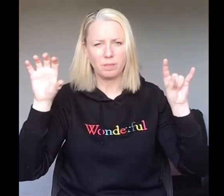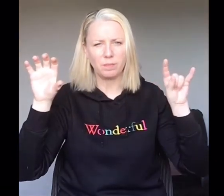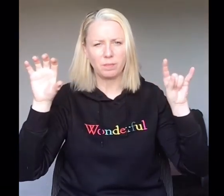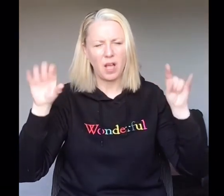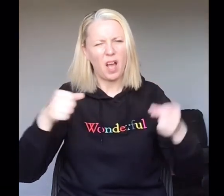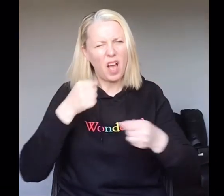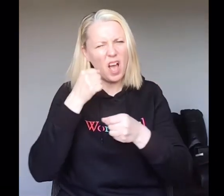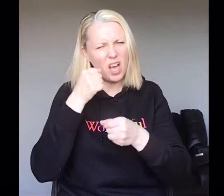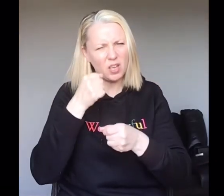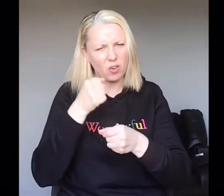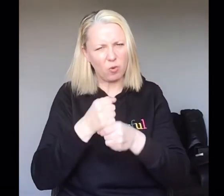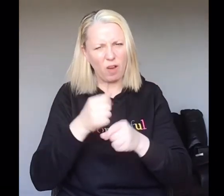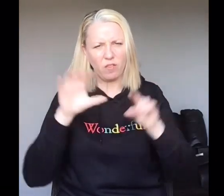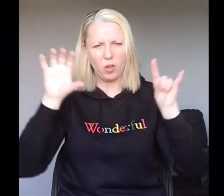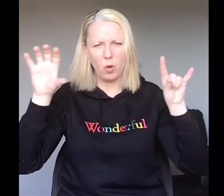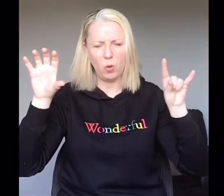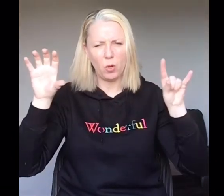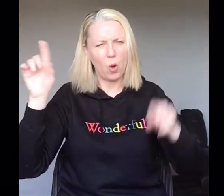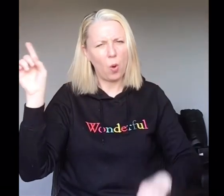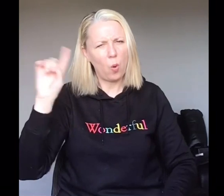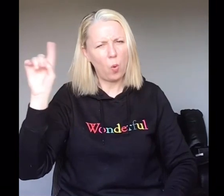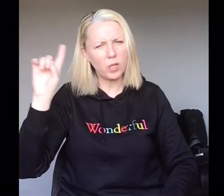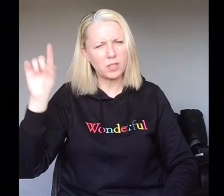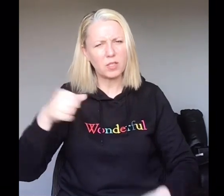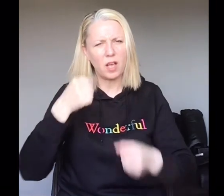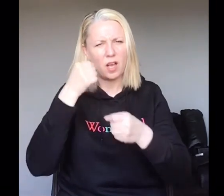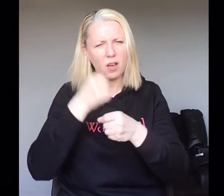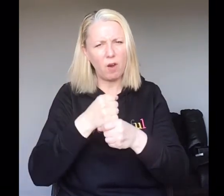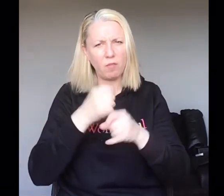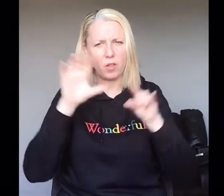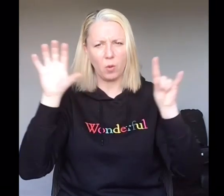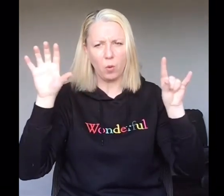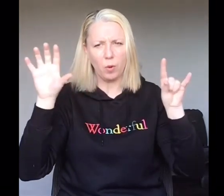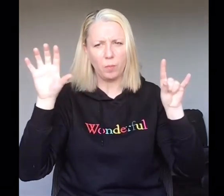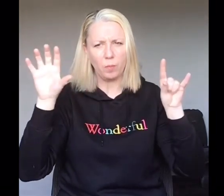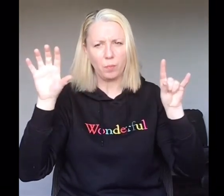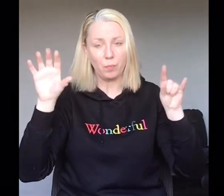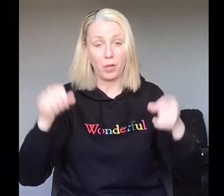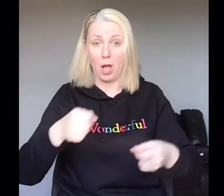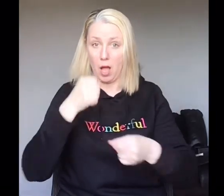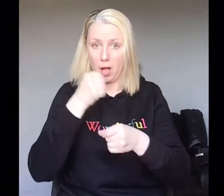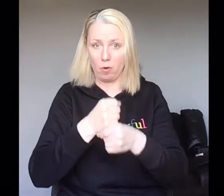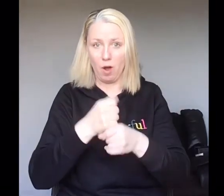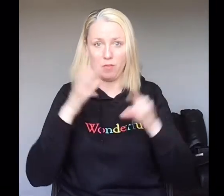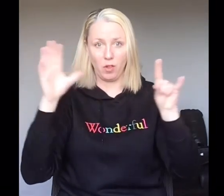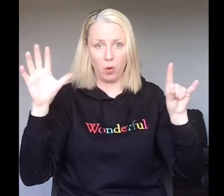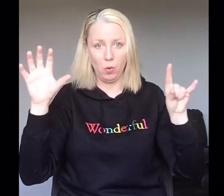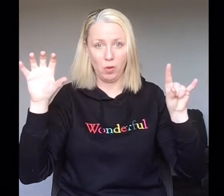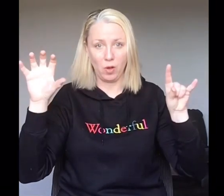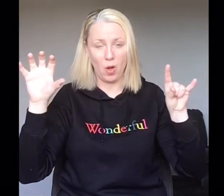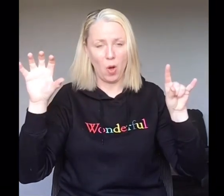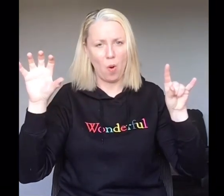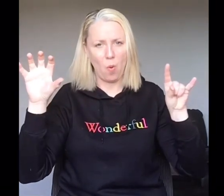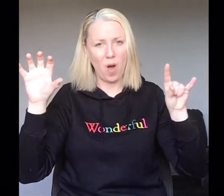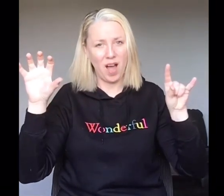A Gruffalo? What's a Gruffalo? A Gruffalo? Why